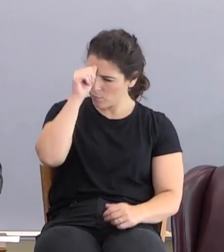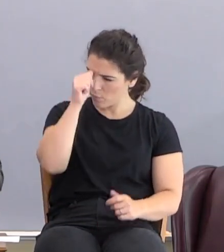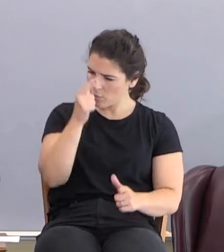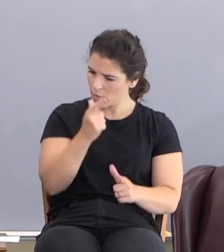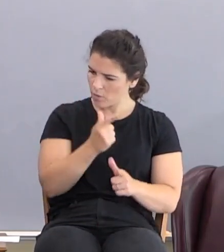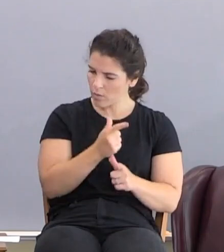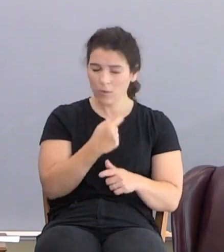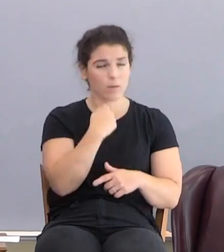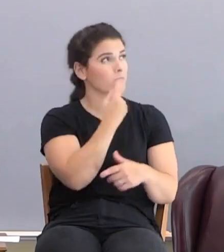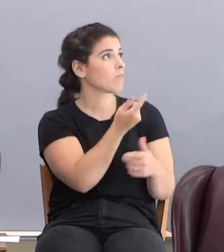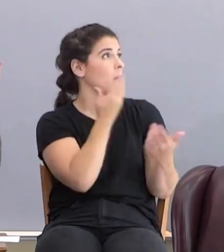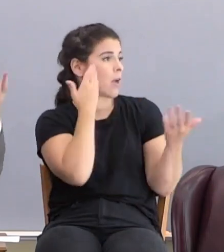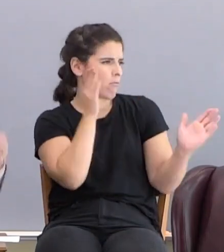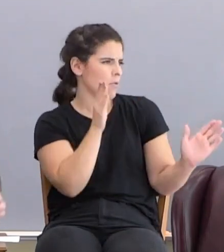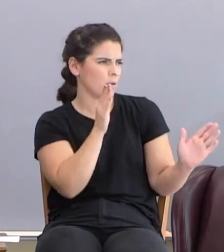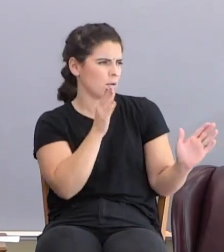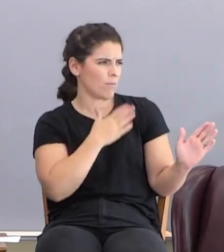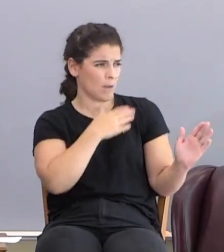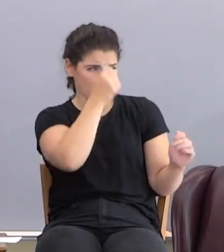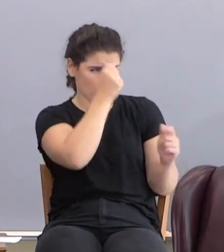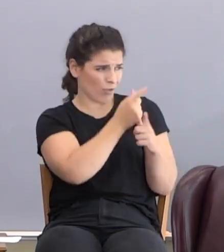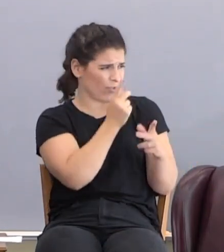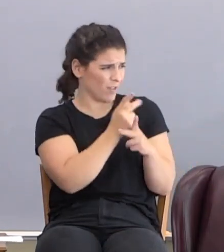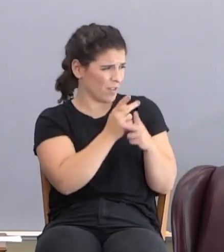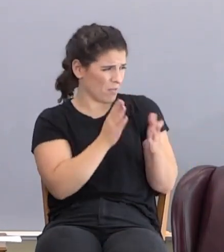And he said, I know not. Am I my brother's keeper?